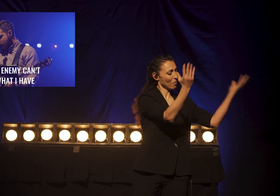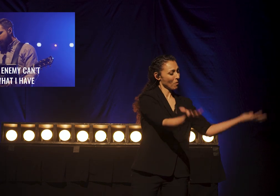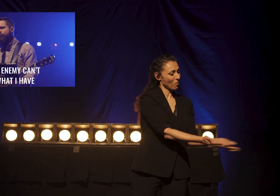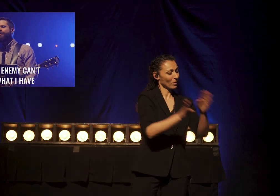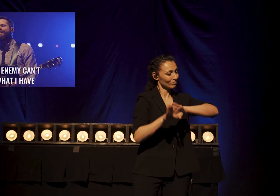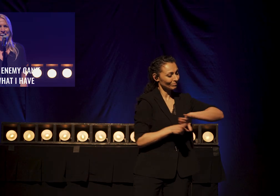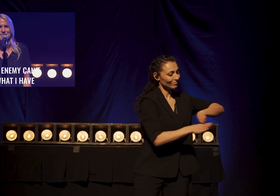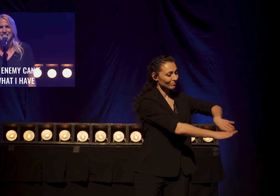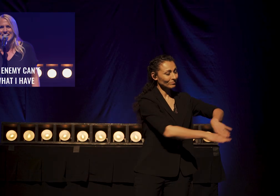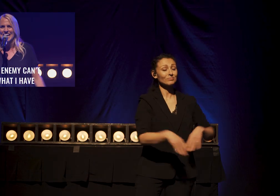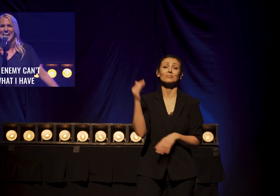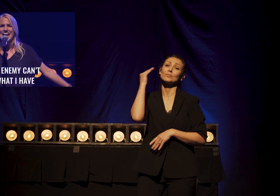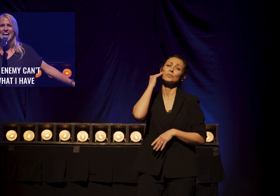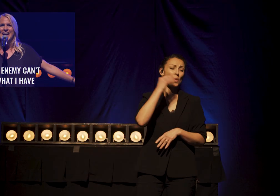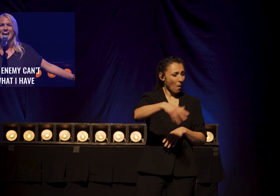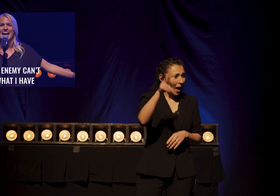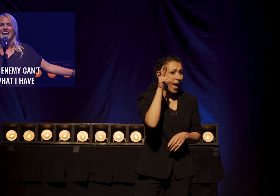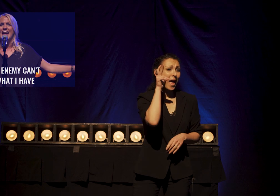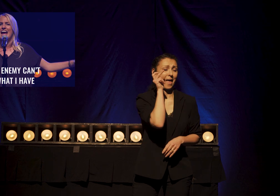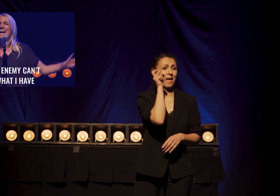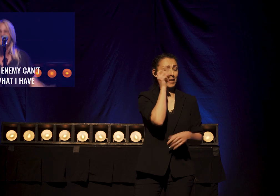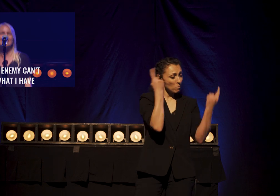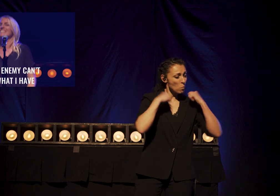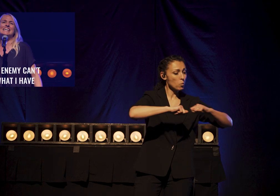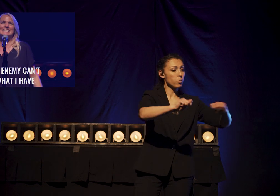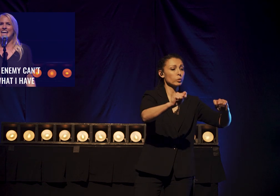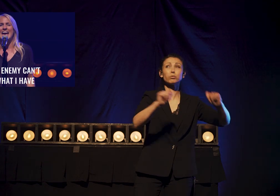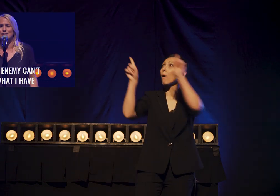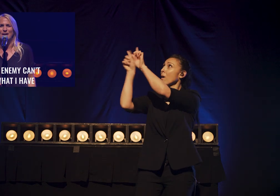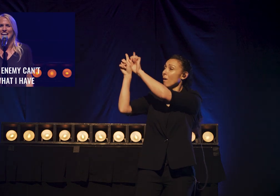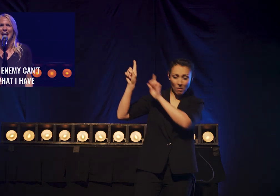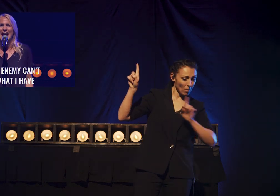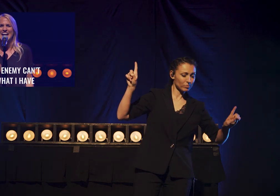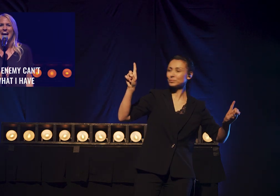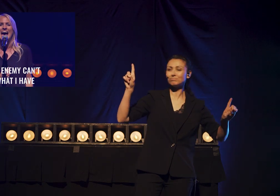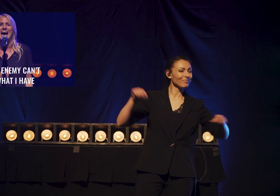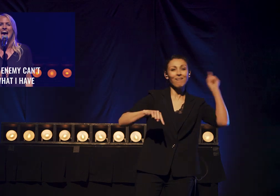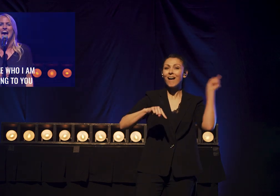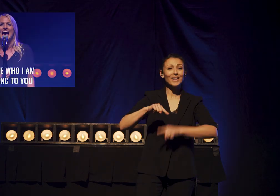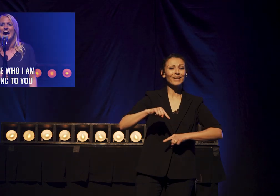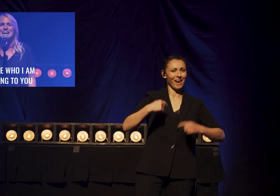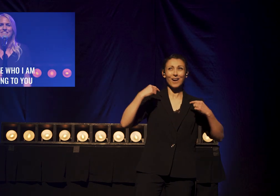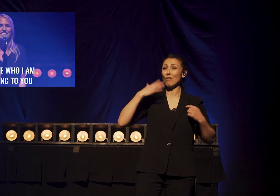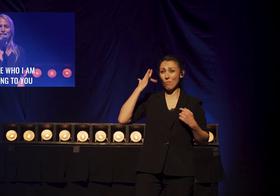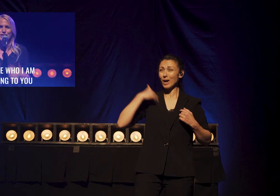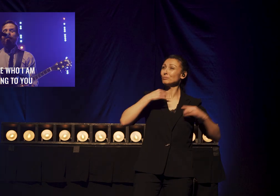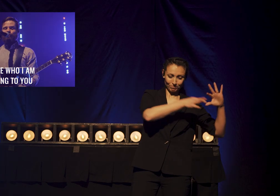And the enemy can. Take what I have to